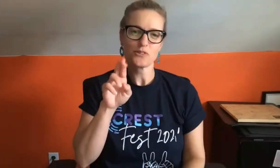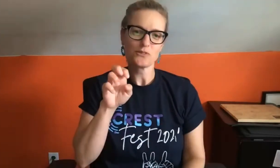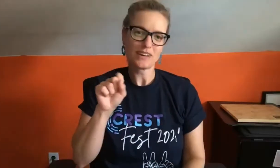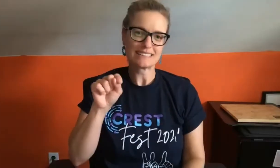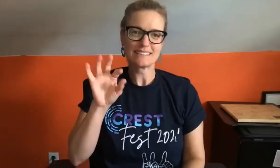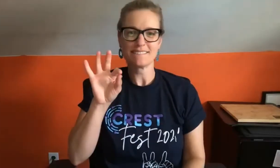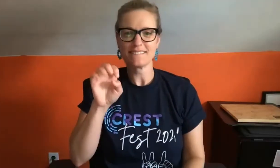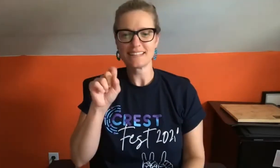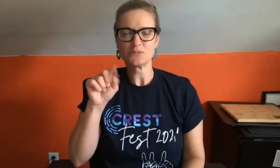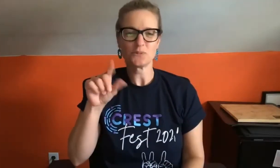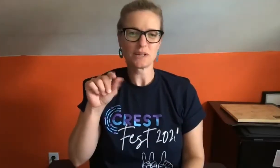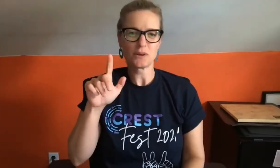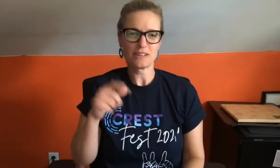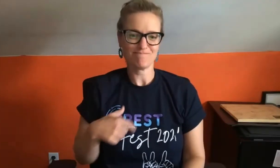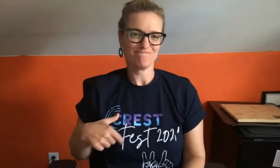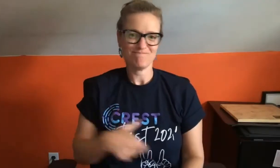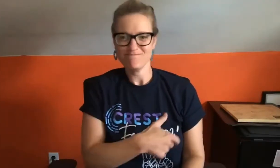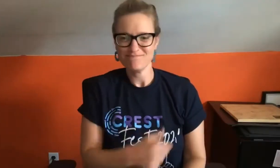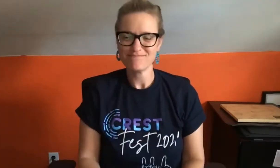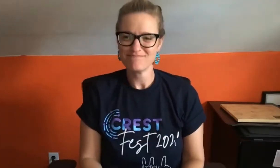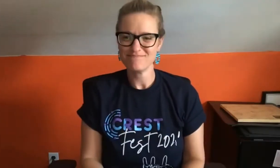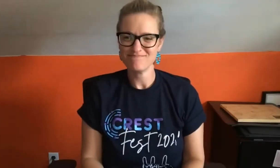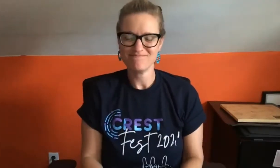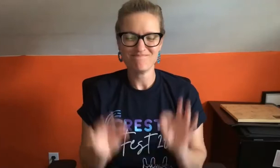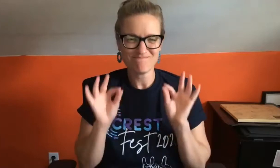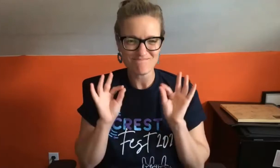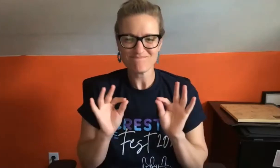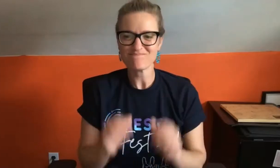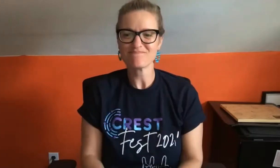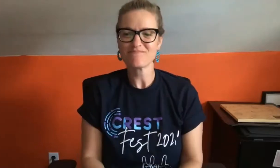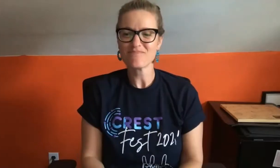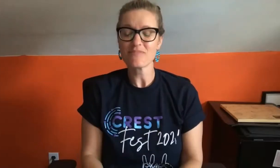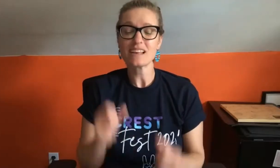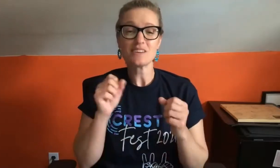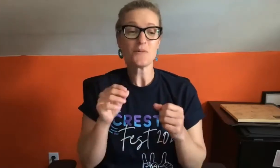Wearing a blue Crest Fest 2021 t-shirt.